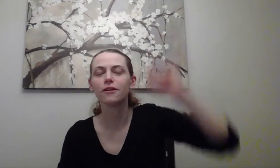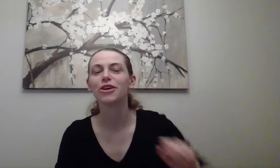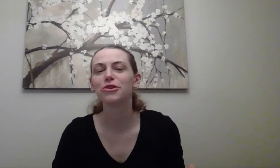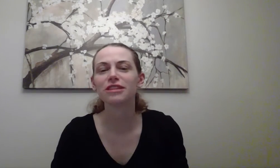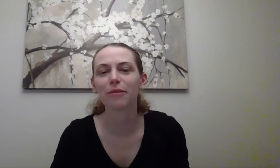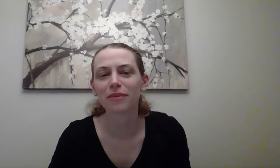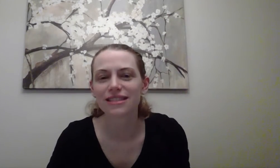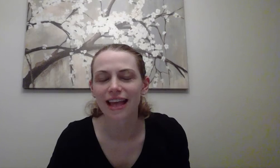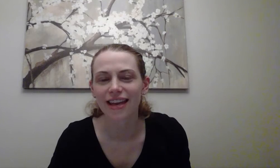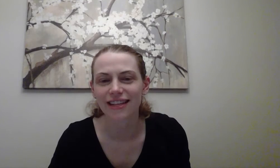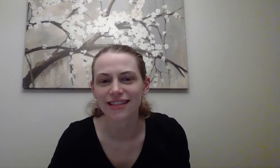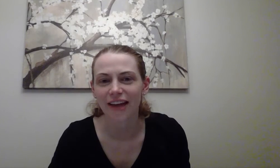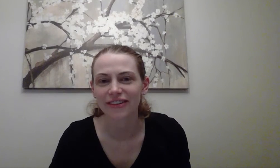Fh. You tell me. What's the ending sound?